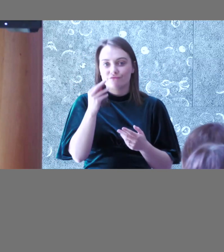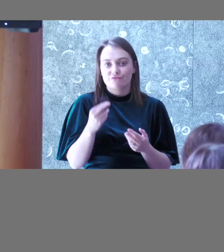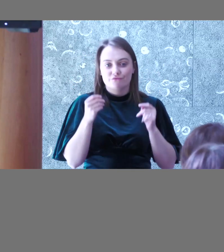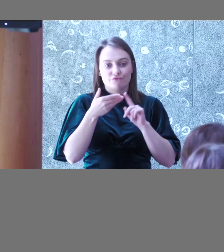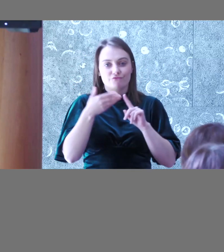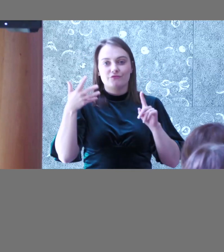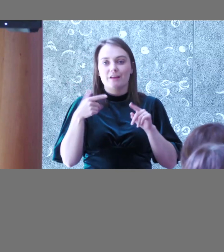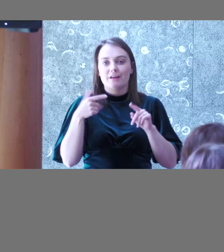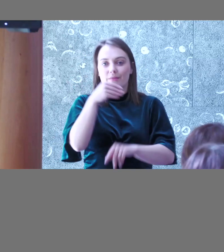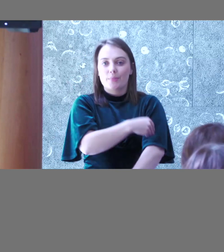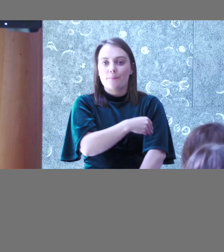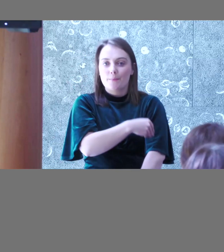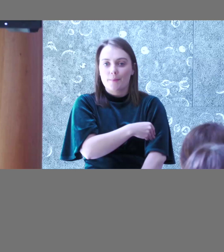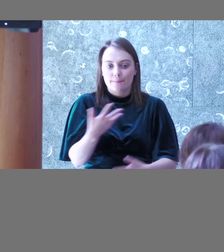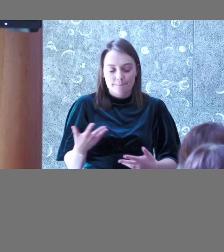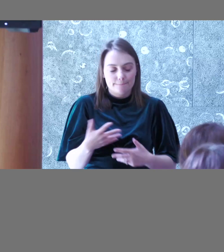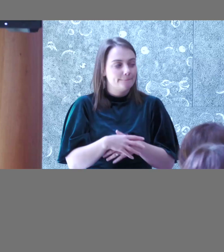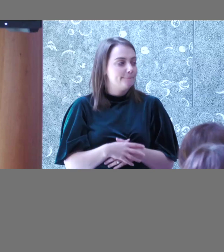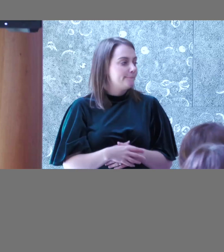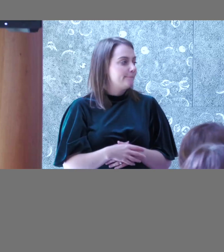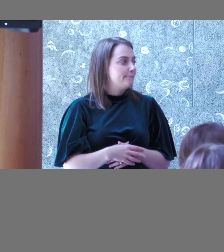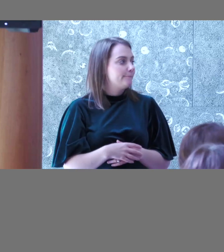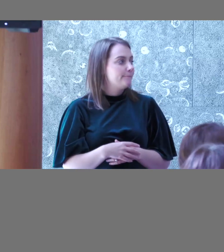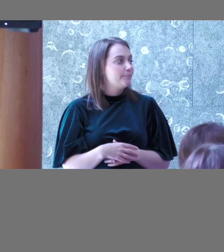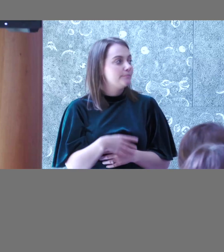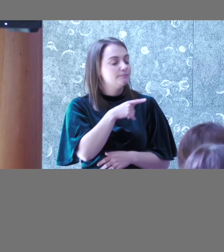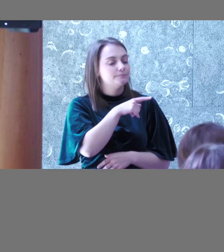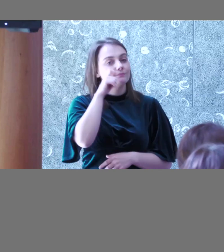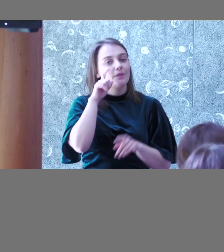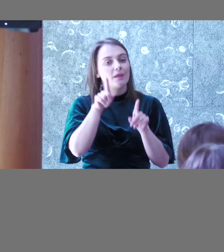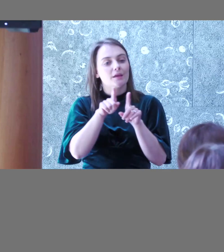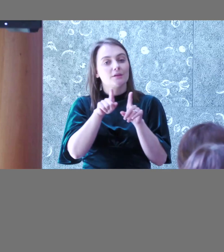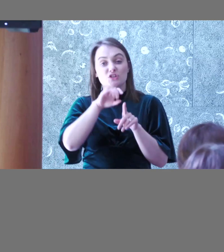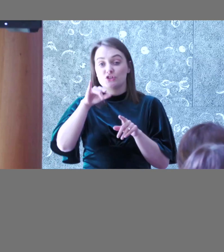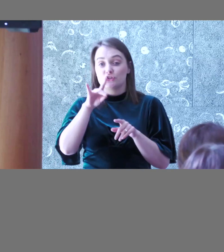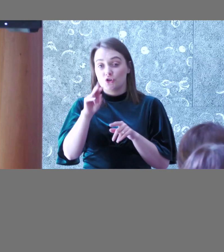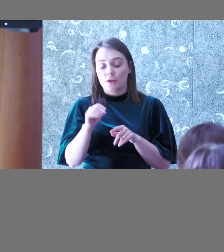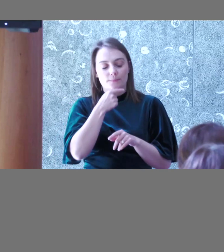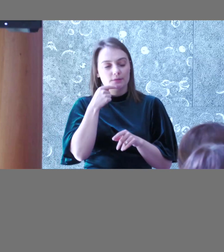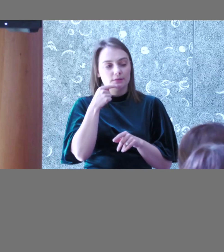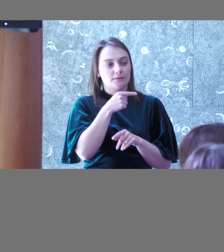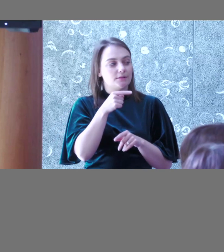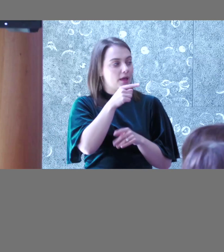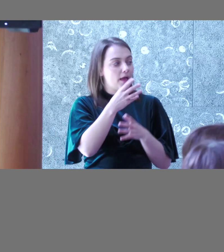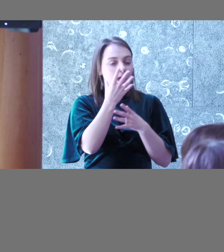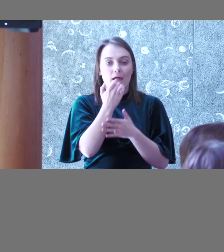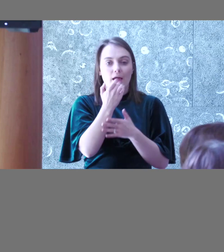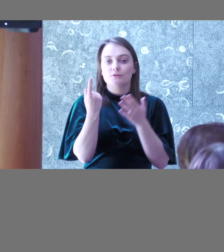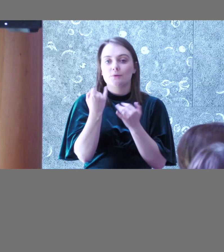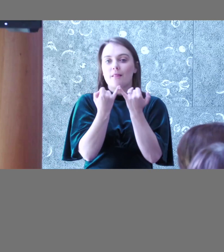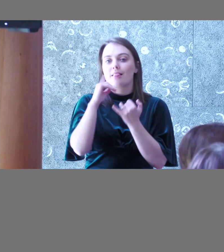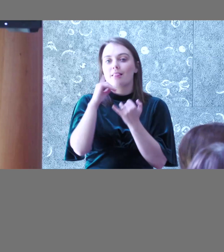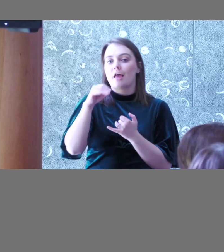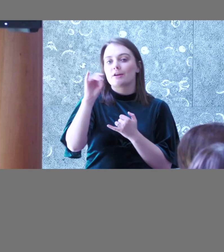I that's very important. And I think it always helps to have some CIO like John who then can